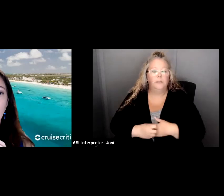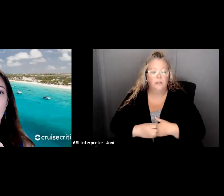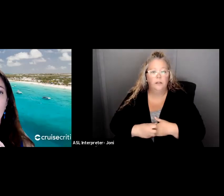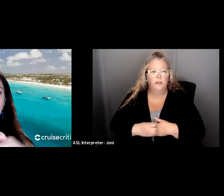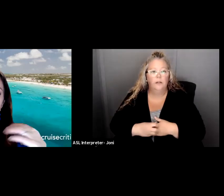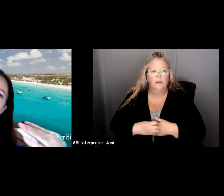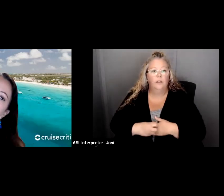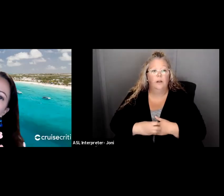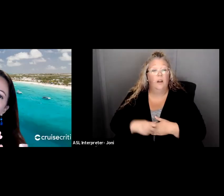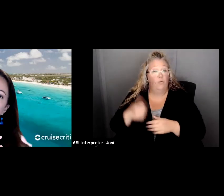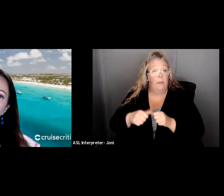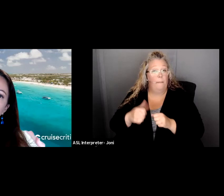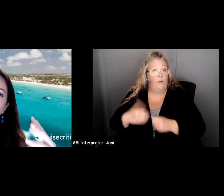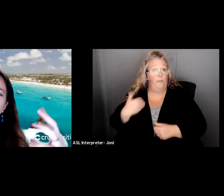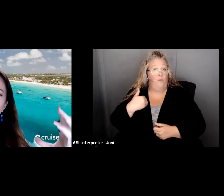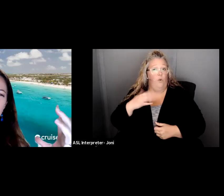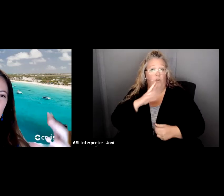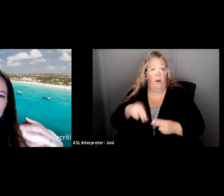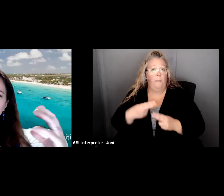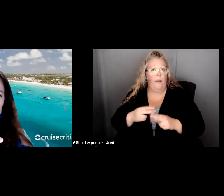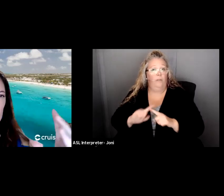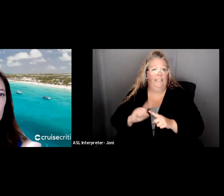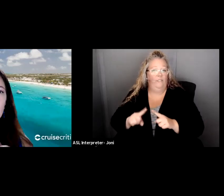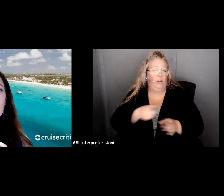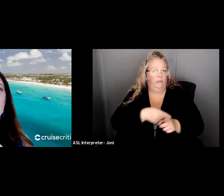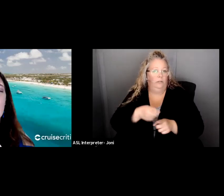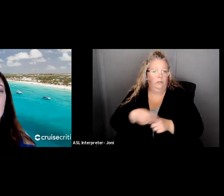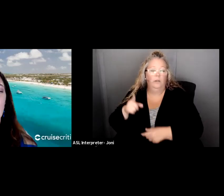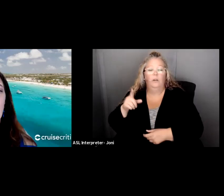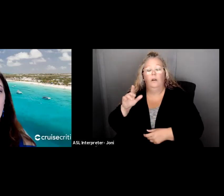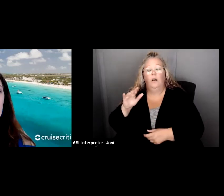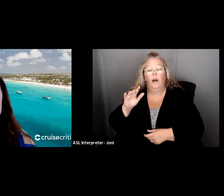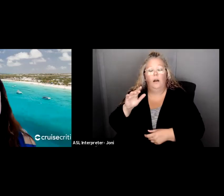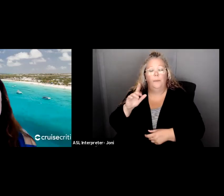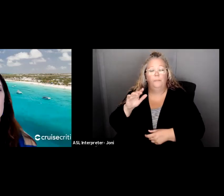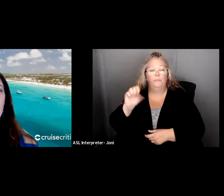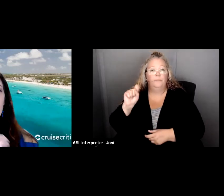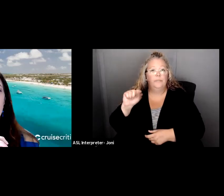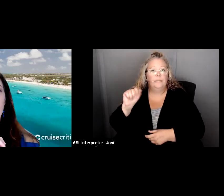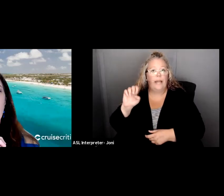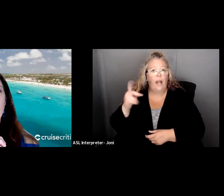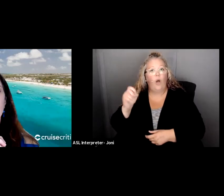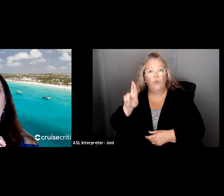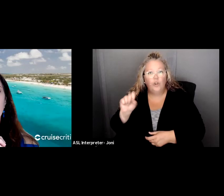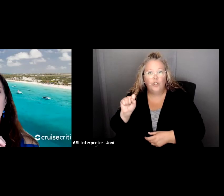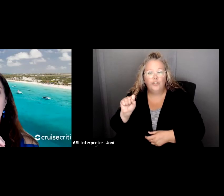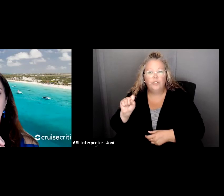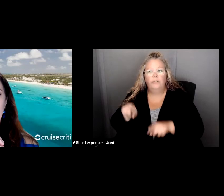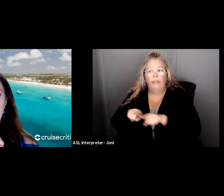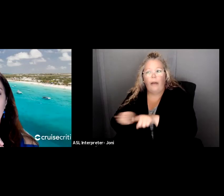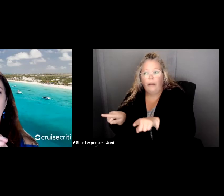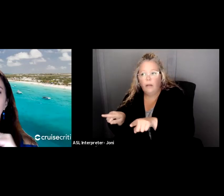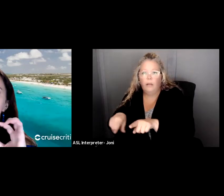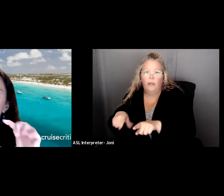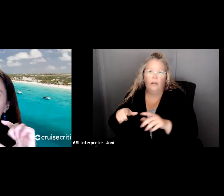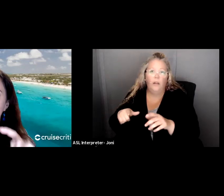second one where we talked about the segments, you know, like we use the example of consumers, um, and youth. That's going to bring you back a little